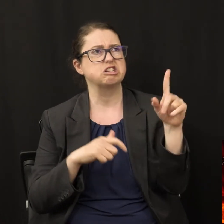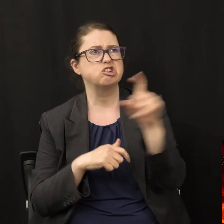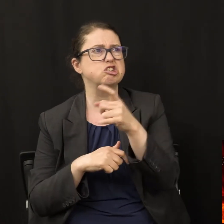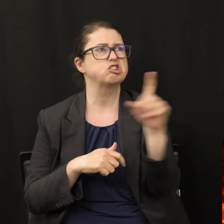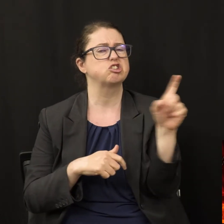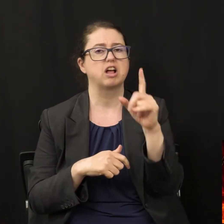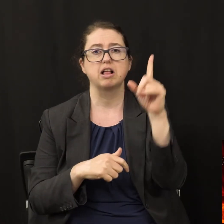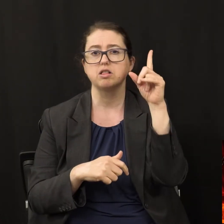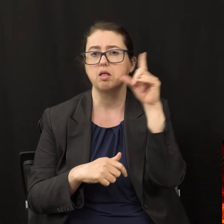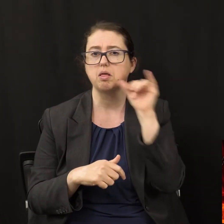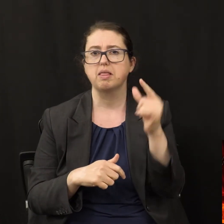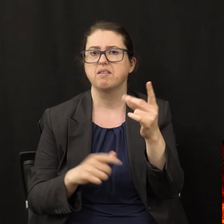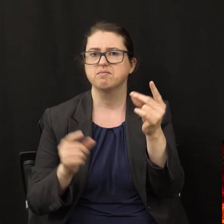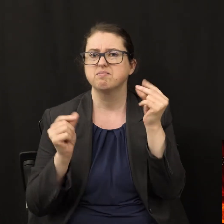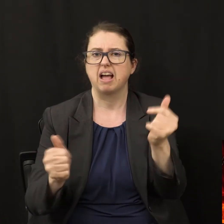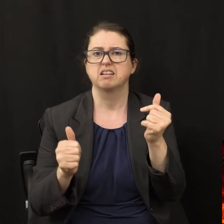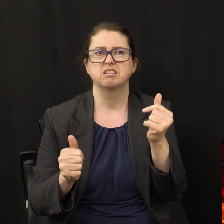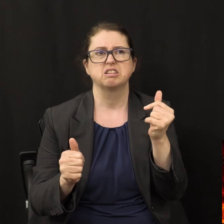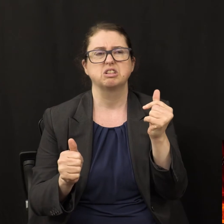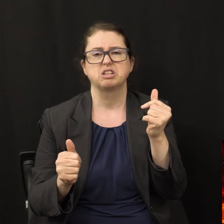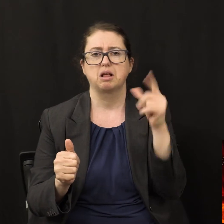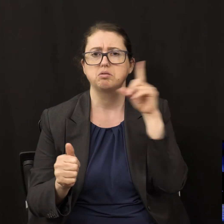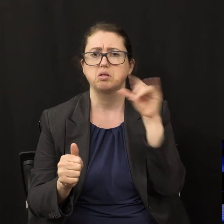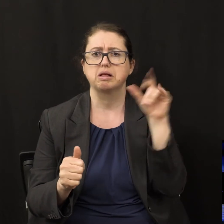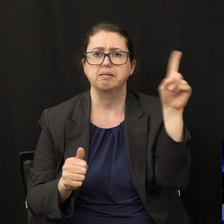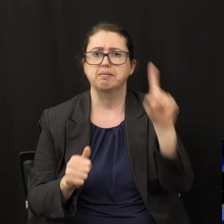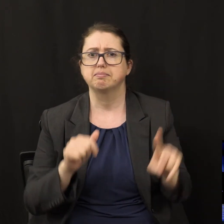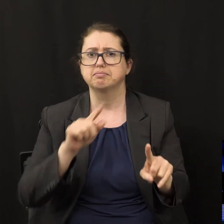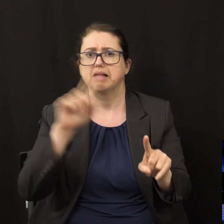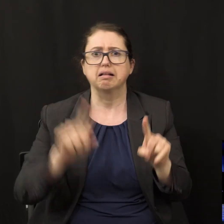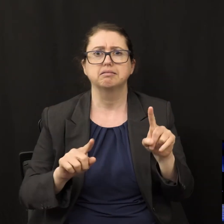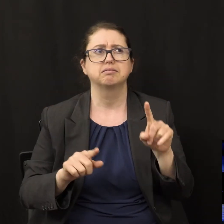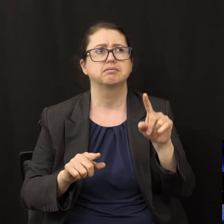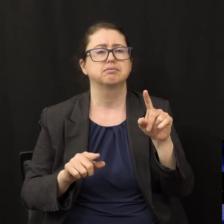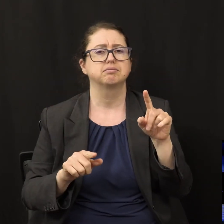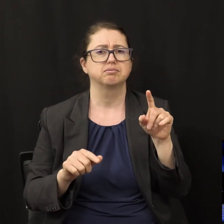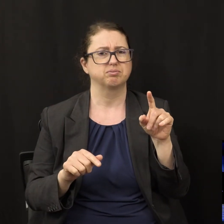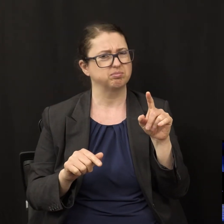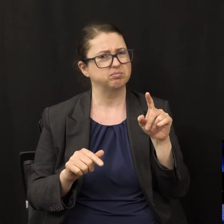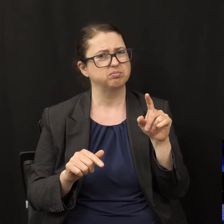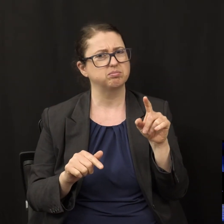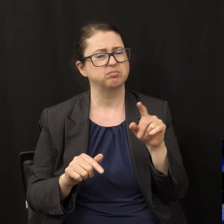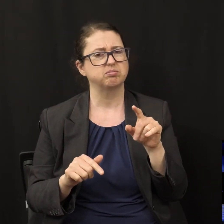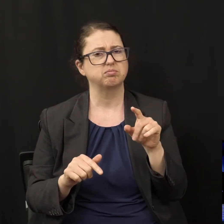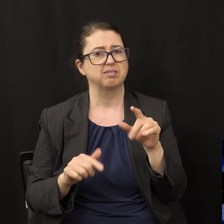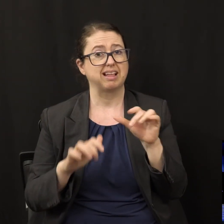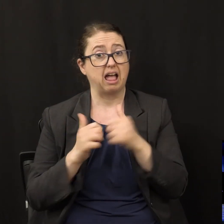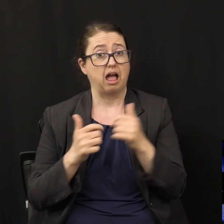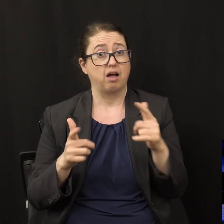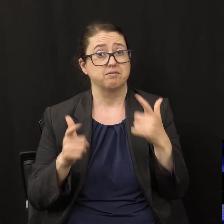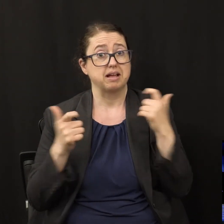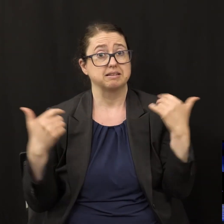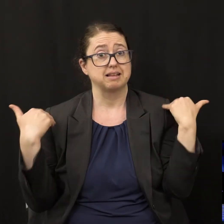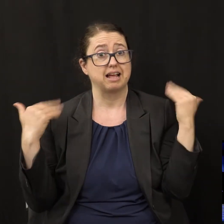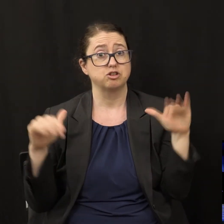a flash of lightning. How fast do angels move? Like lightning.